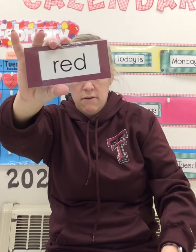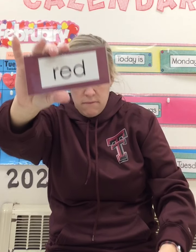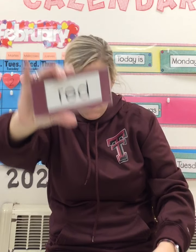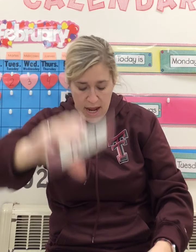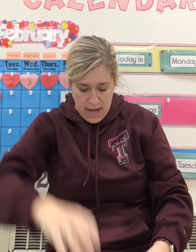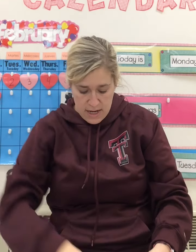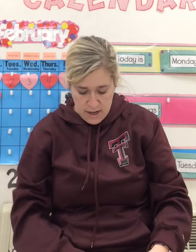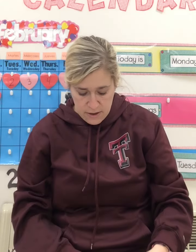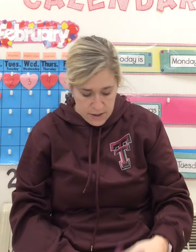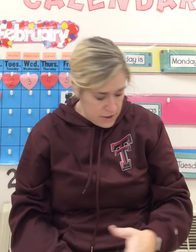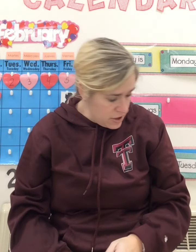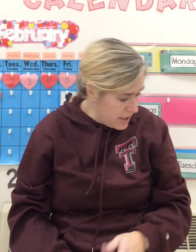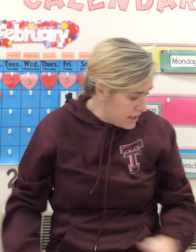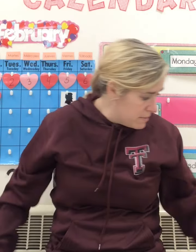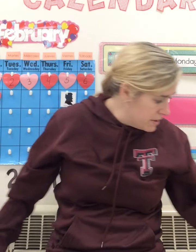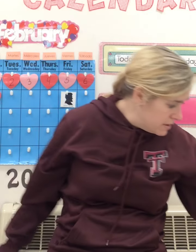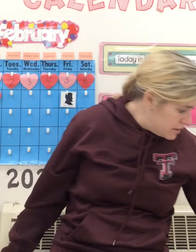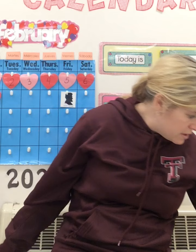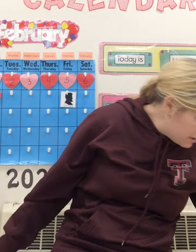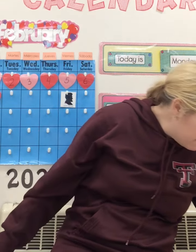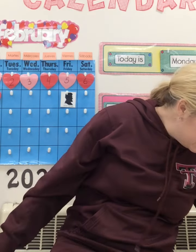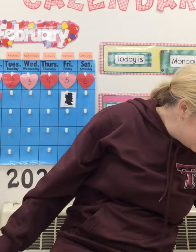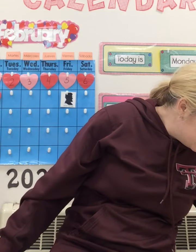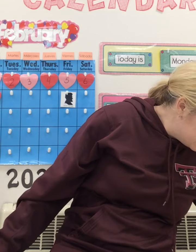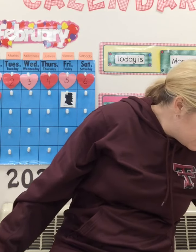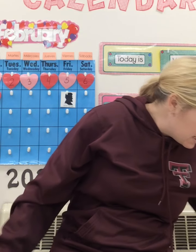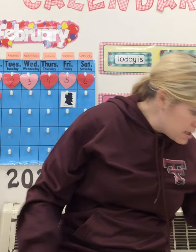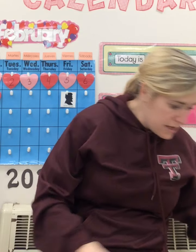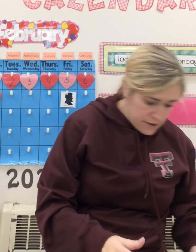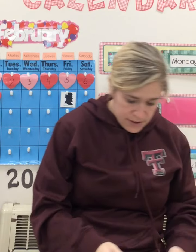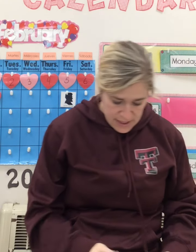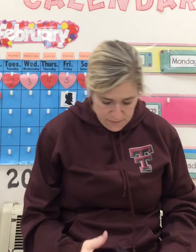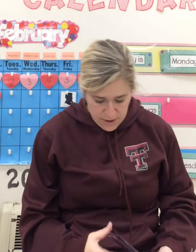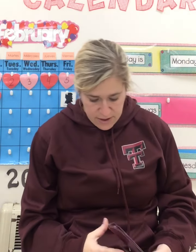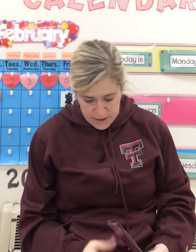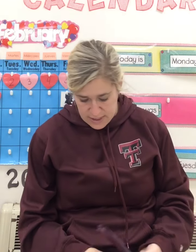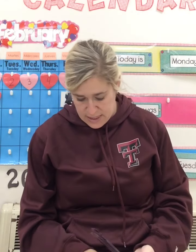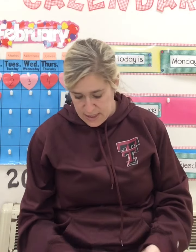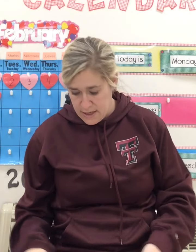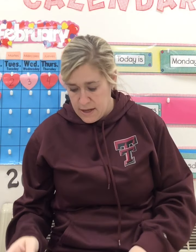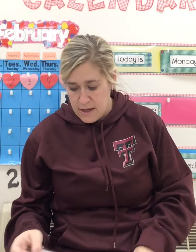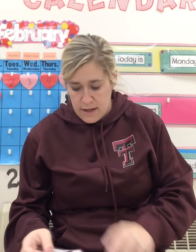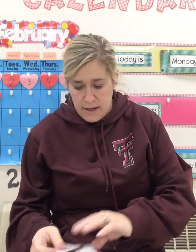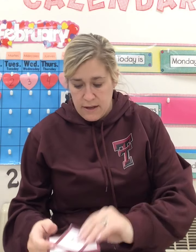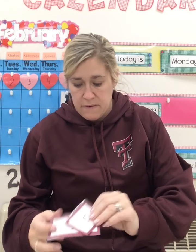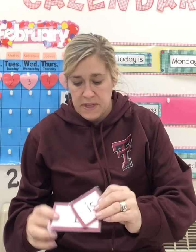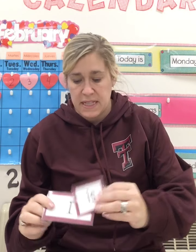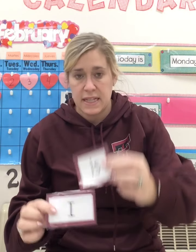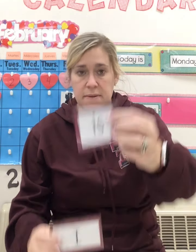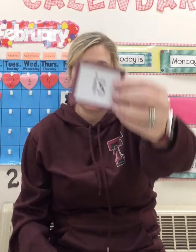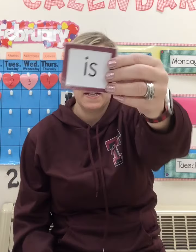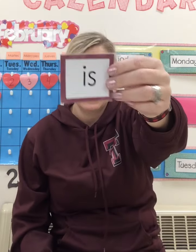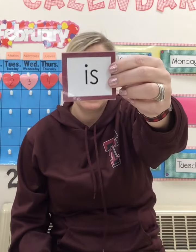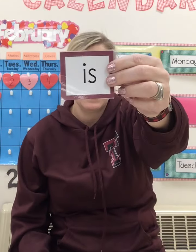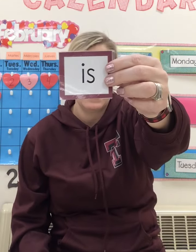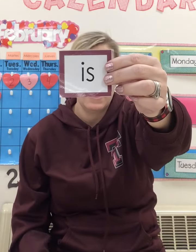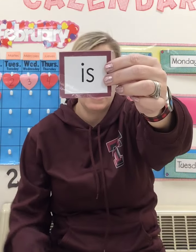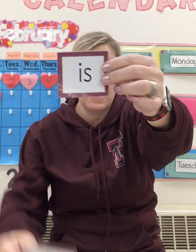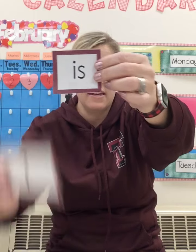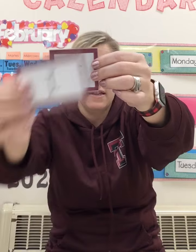red. Good job! Alright, our other sight words. What's this one? Is,